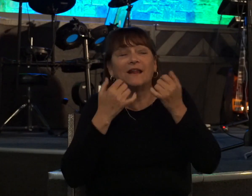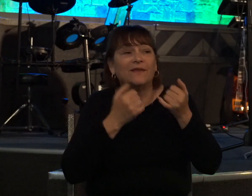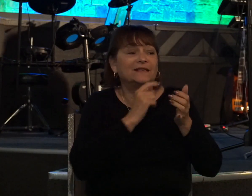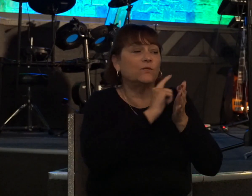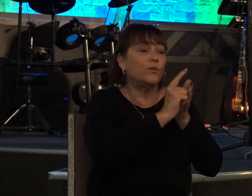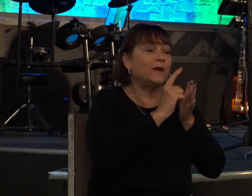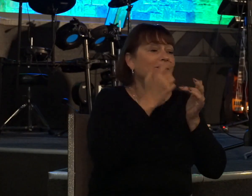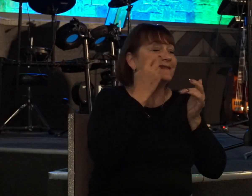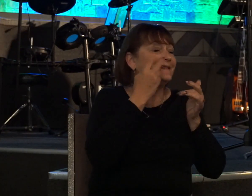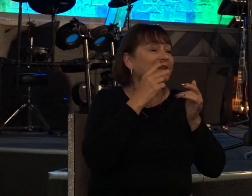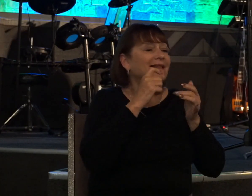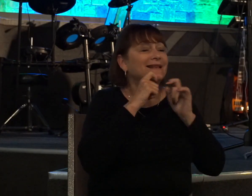consequences